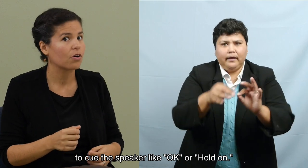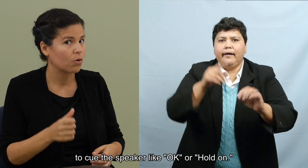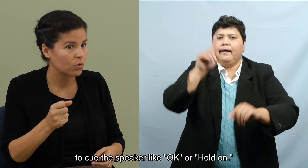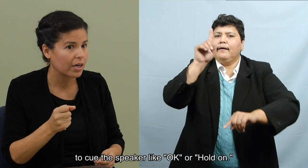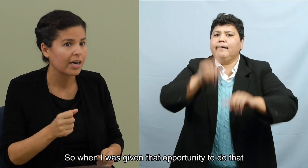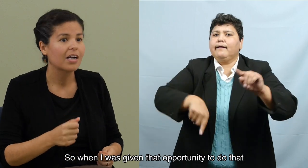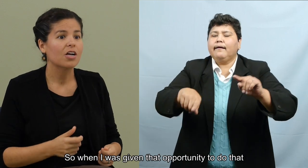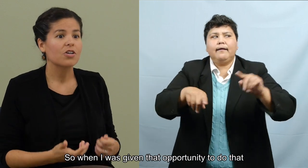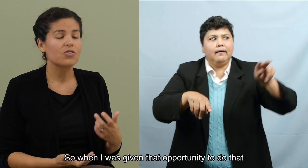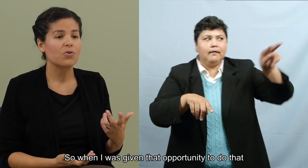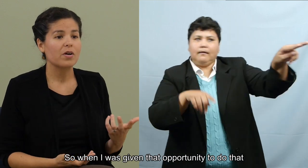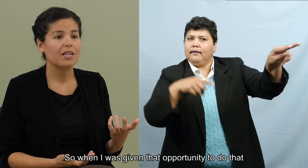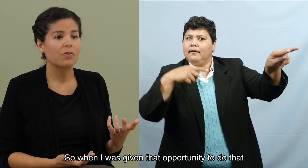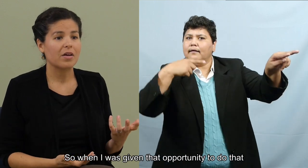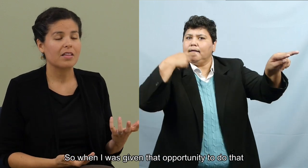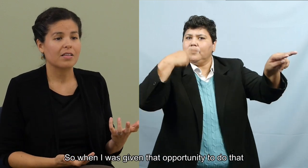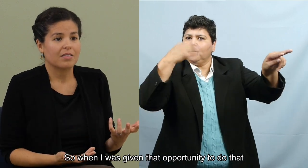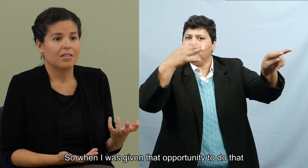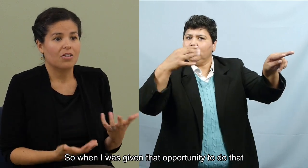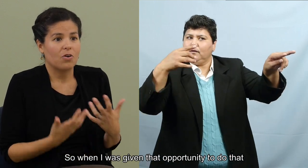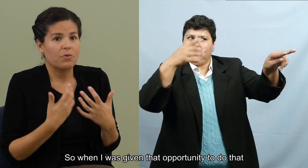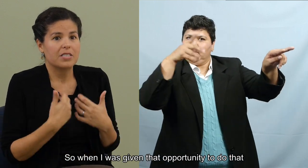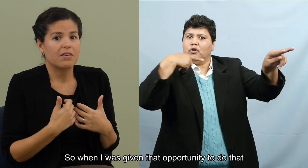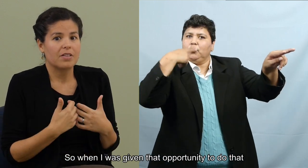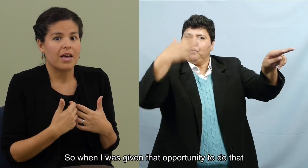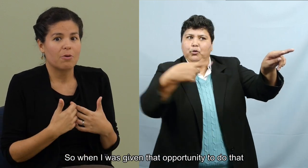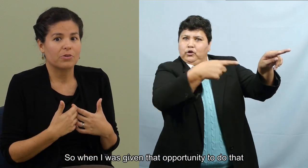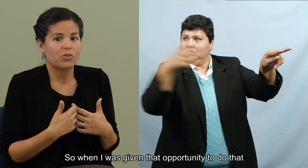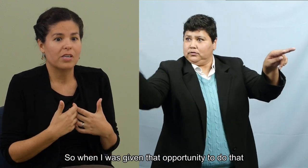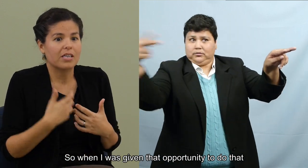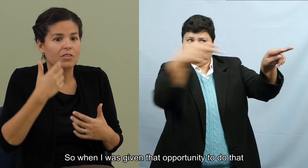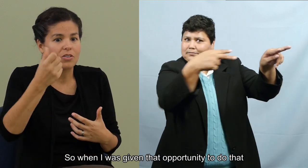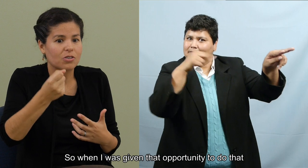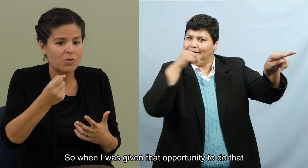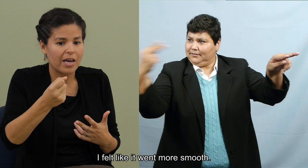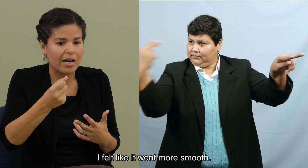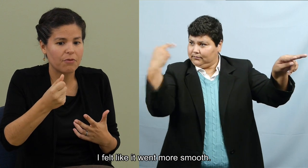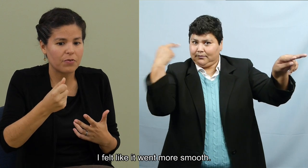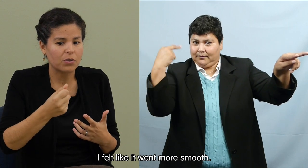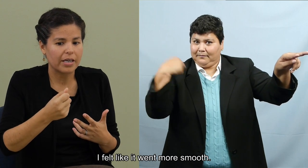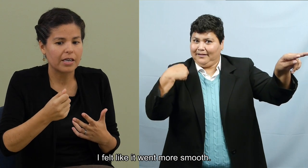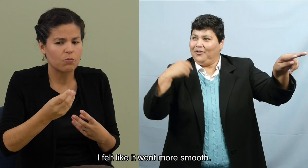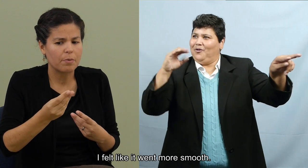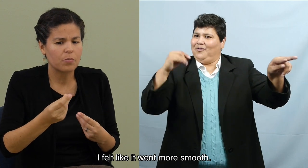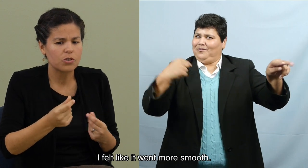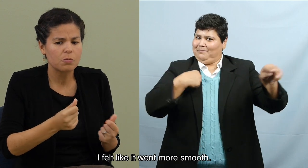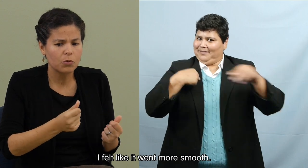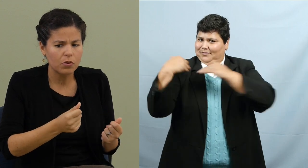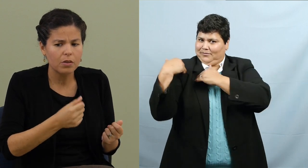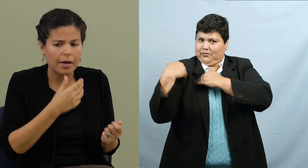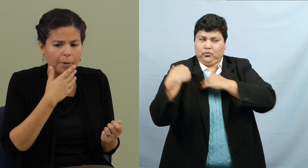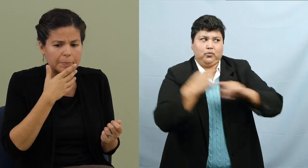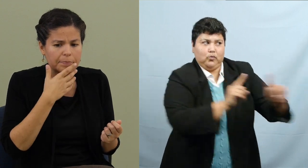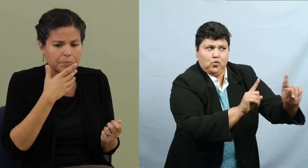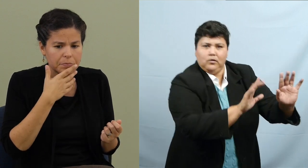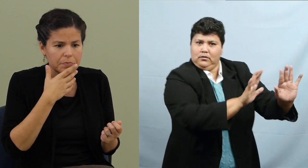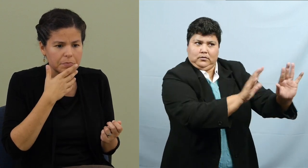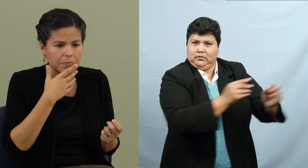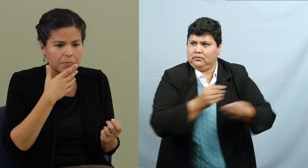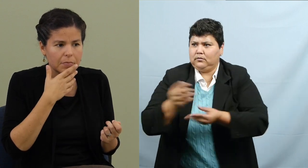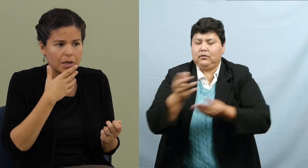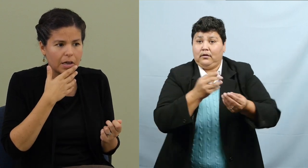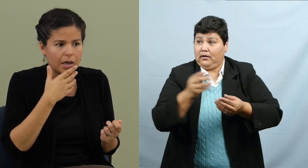okay or hold on. So when, when, you know, I was given that opportunity to do that, I felt like it went more smooth, um,